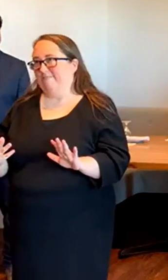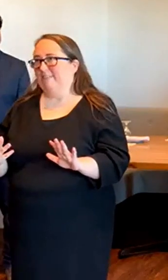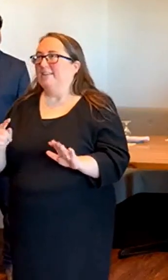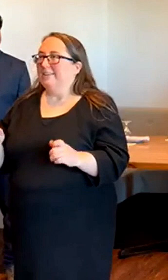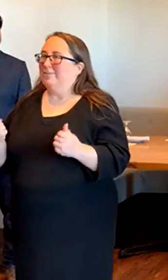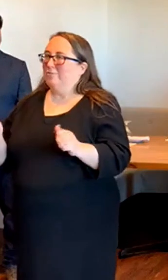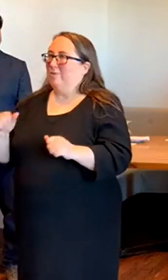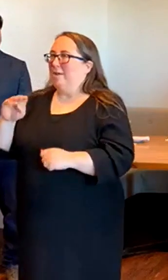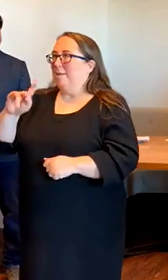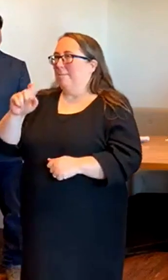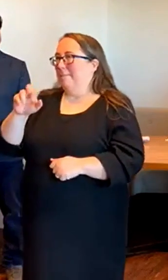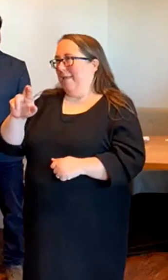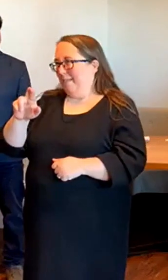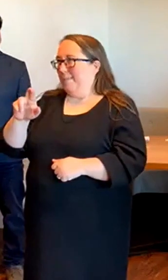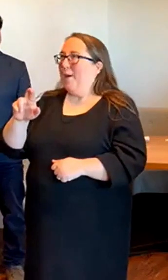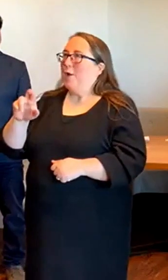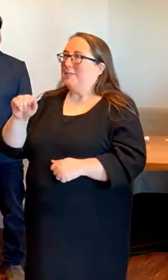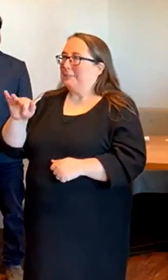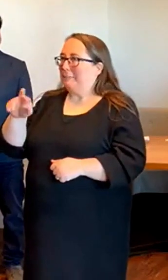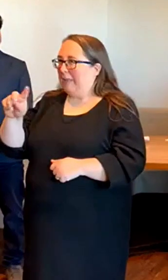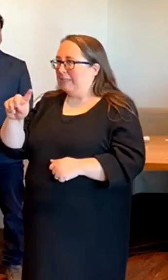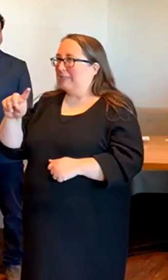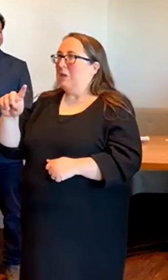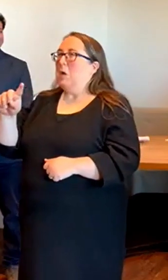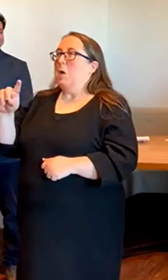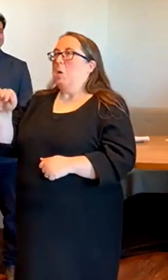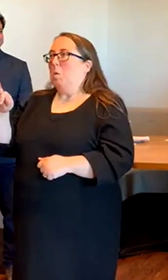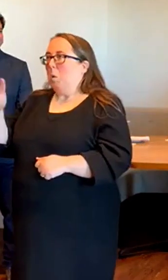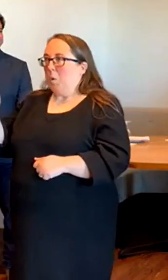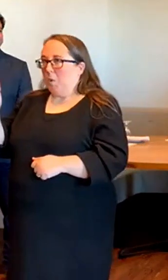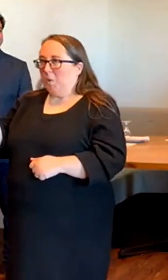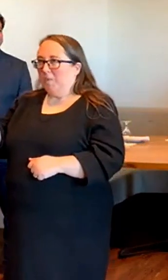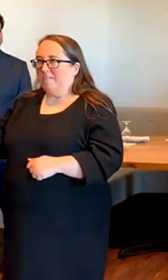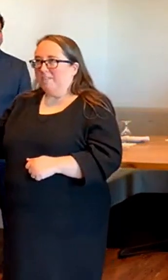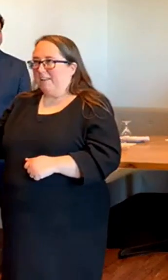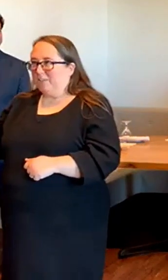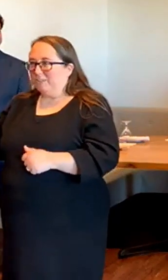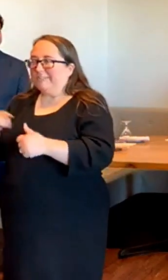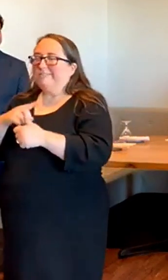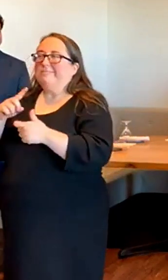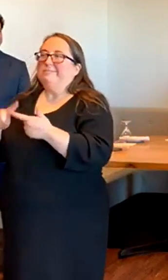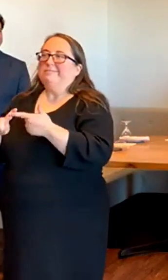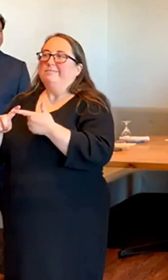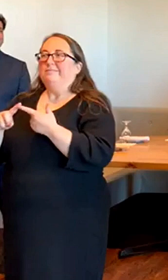Fashioned, you need Bollywood Fries, and you need the Chopped Masala Pizza. Thank you.